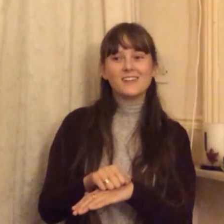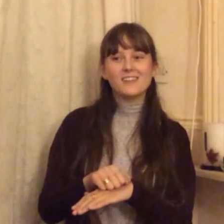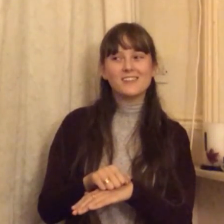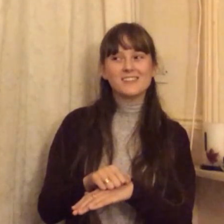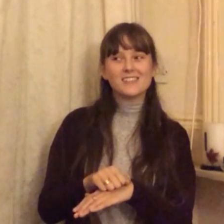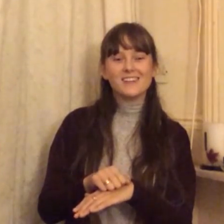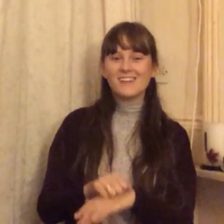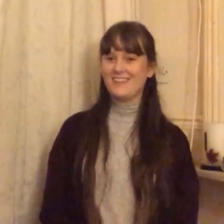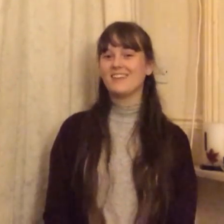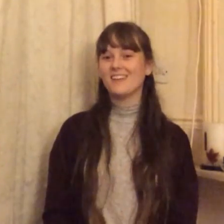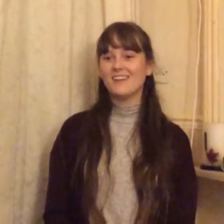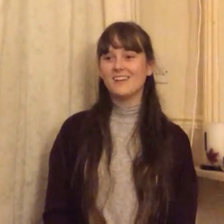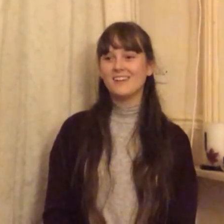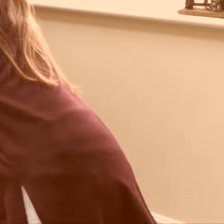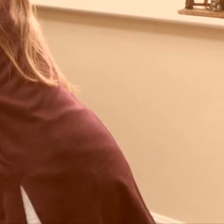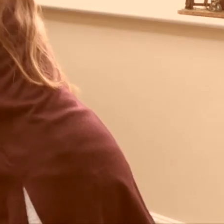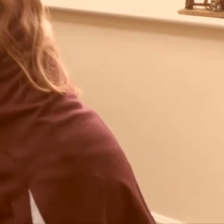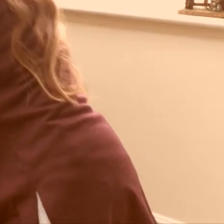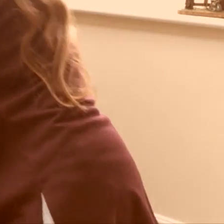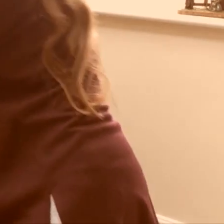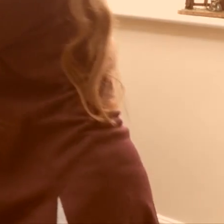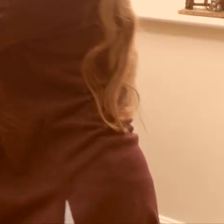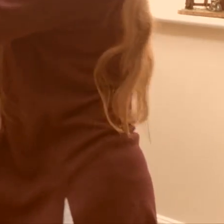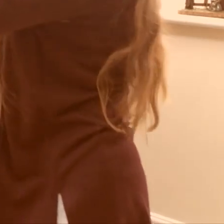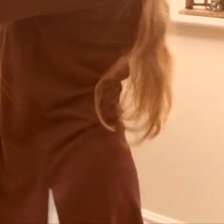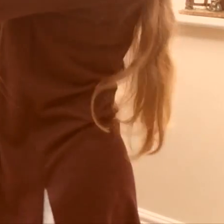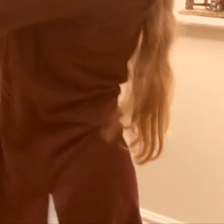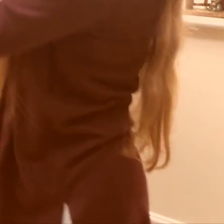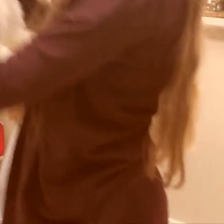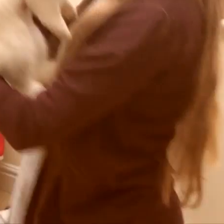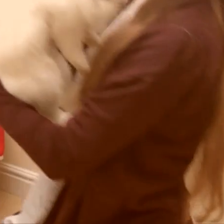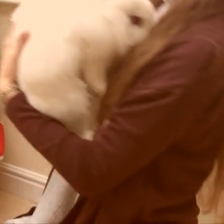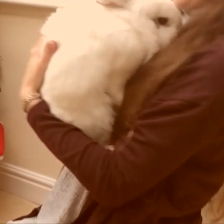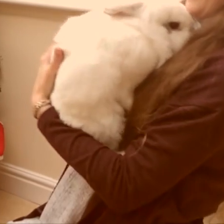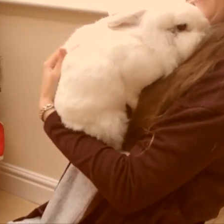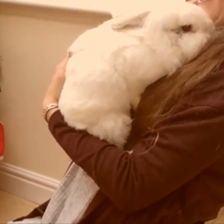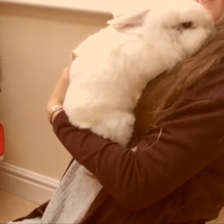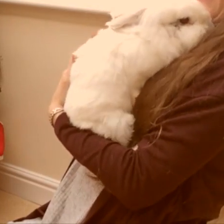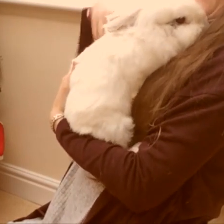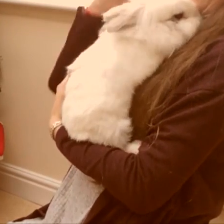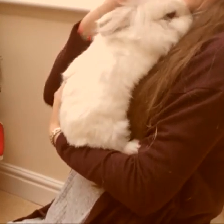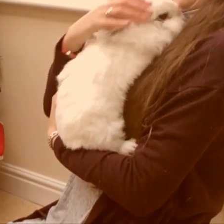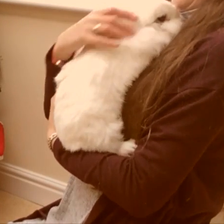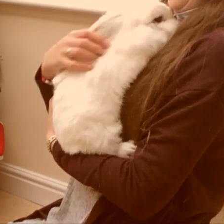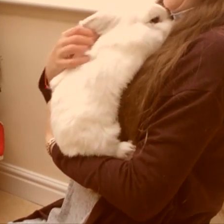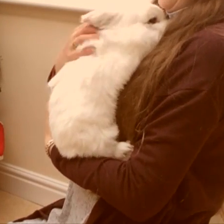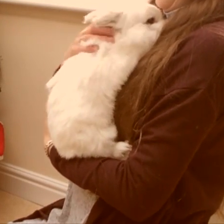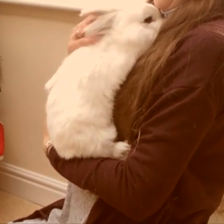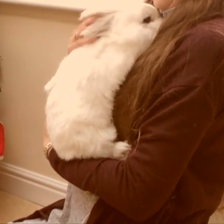Is Ooh Ooh Ooh Ooh Baby